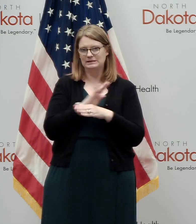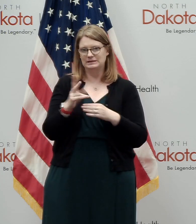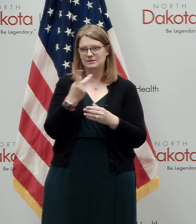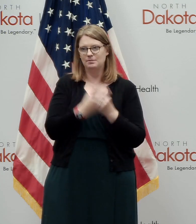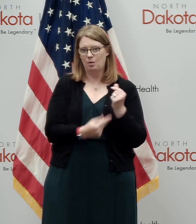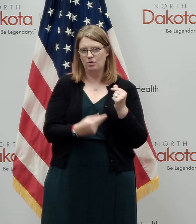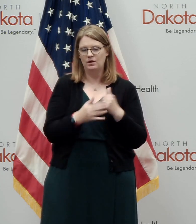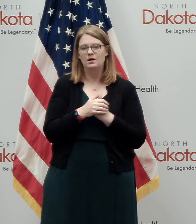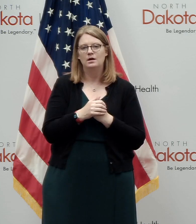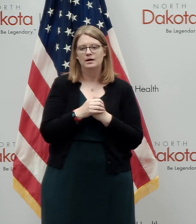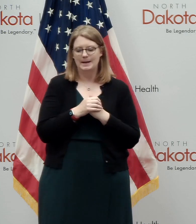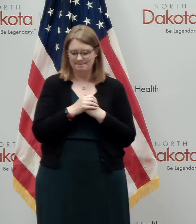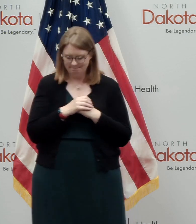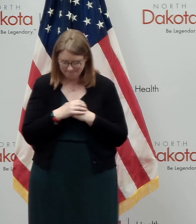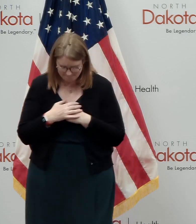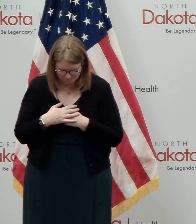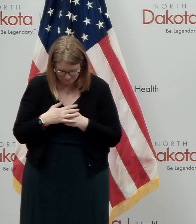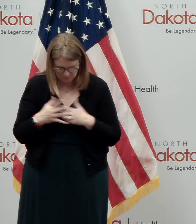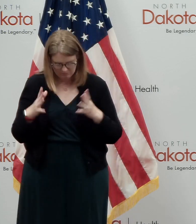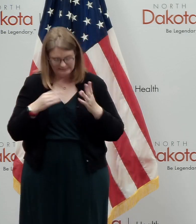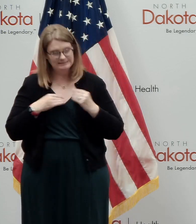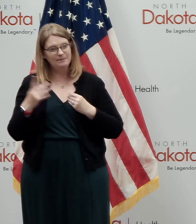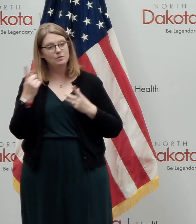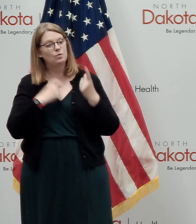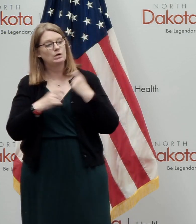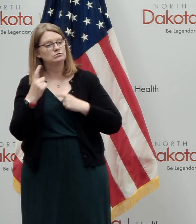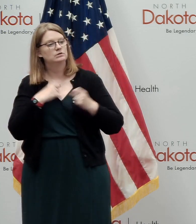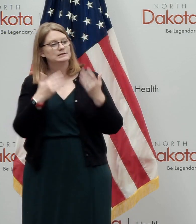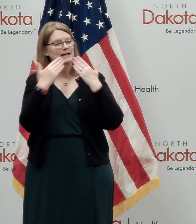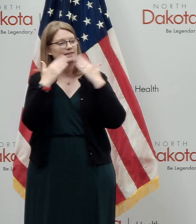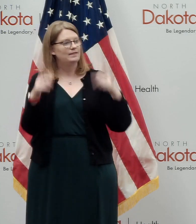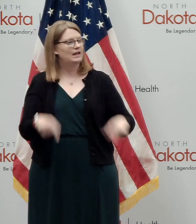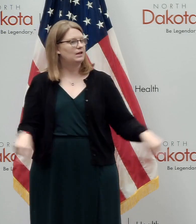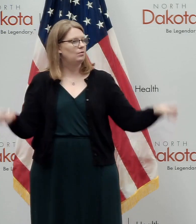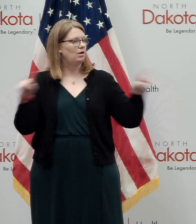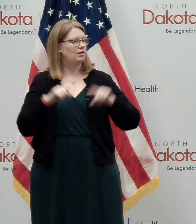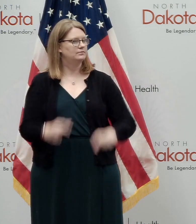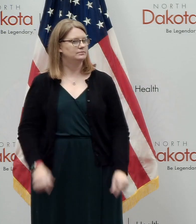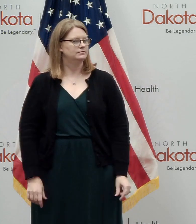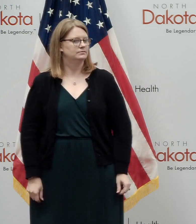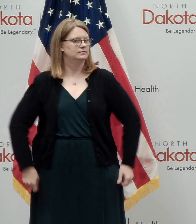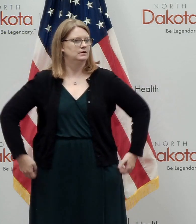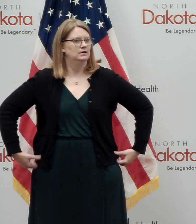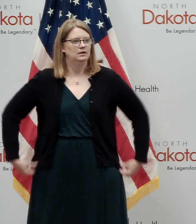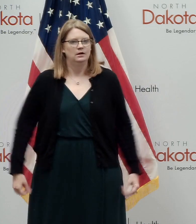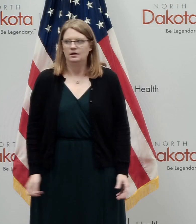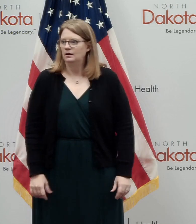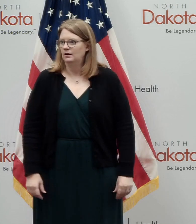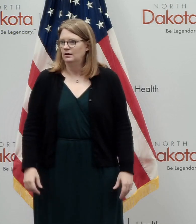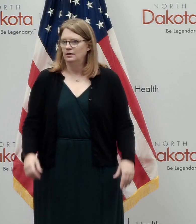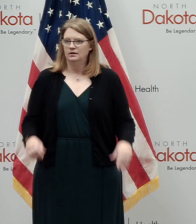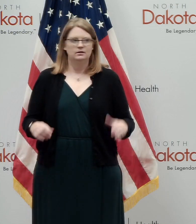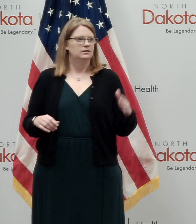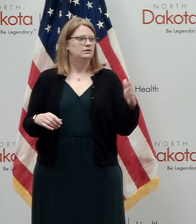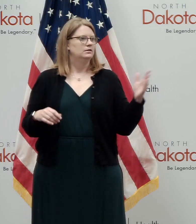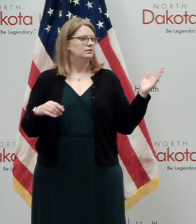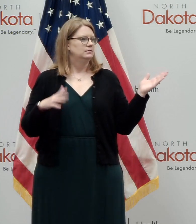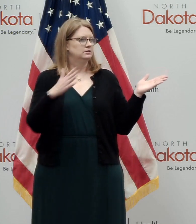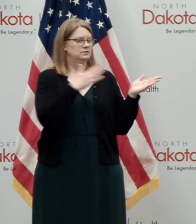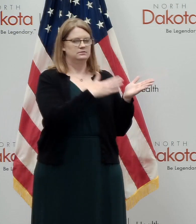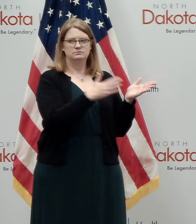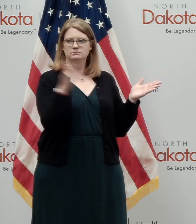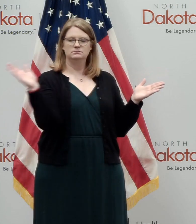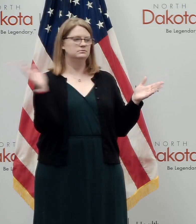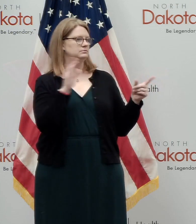So with that, we'll, uh, stand for questions. And again, thank you all for being here. I guess we're going, before we go